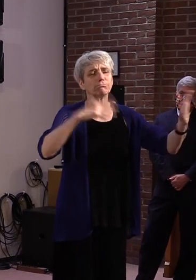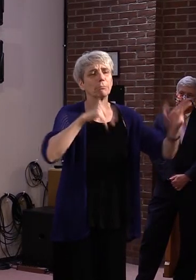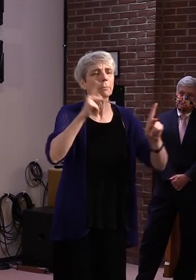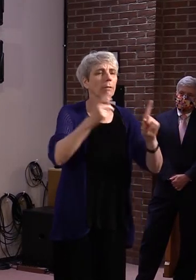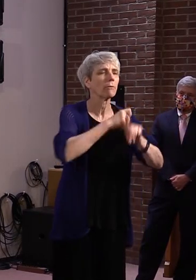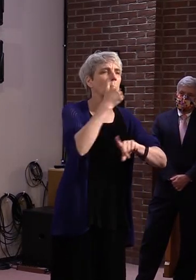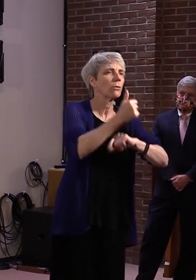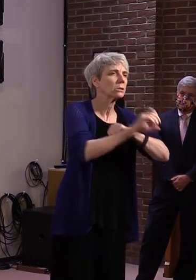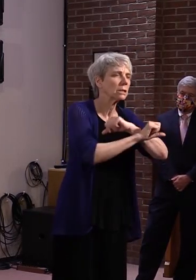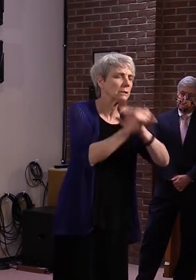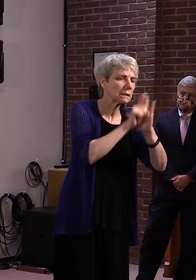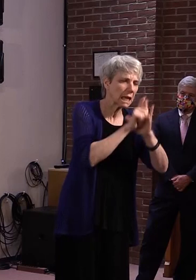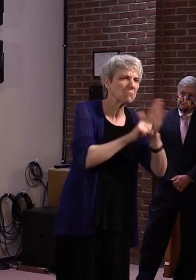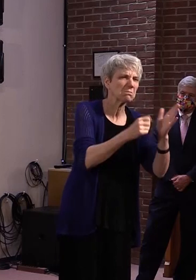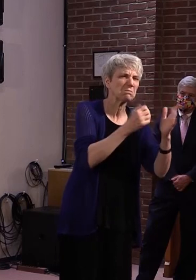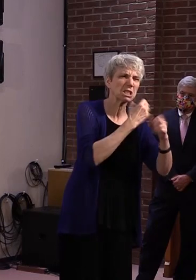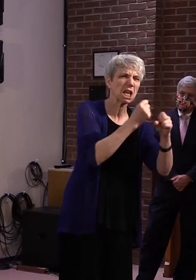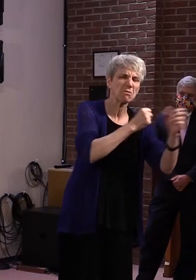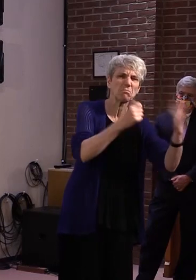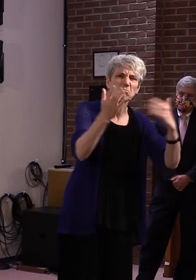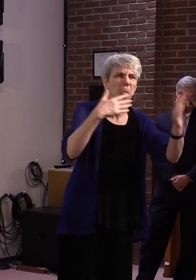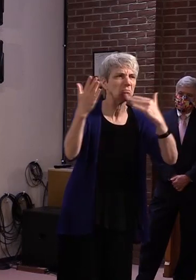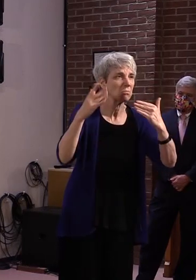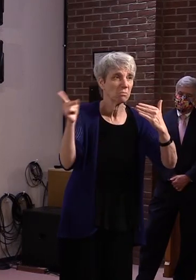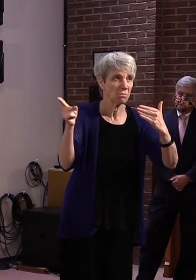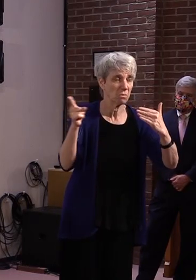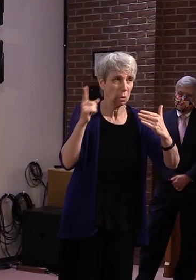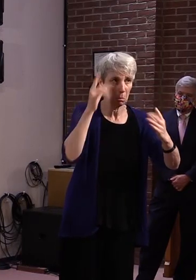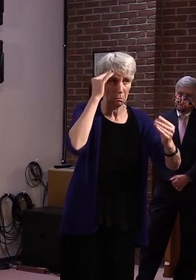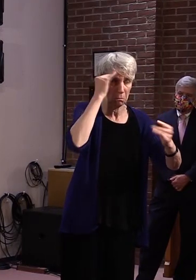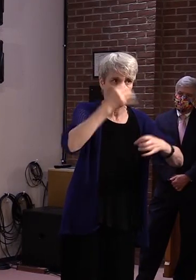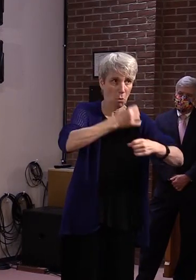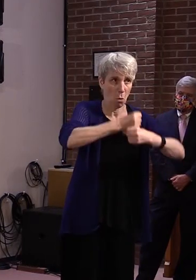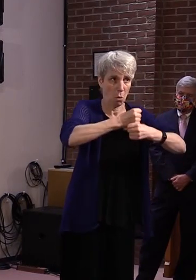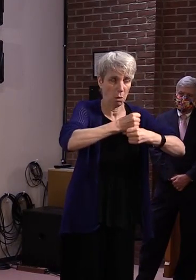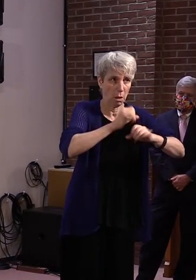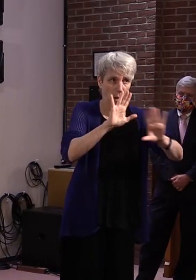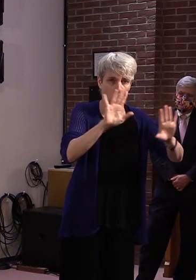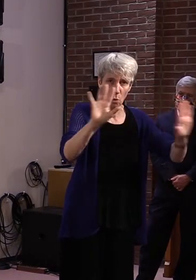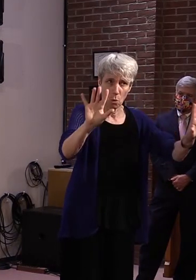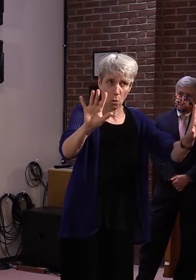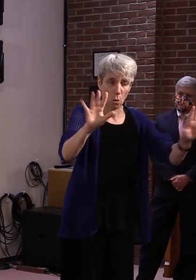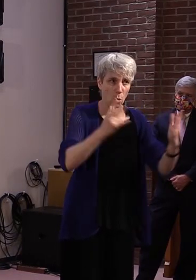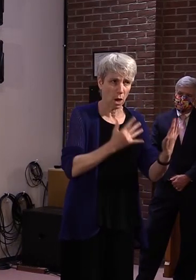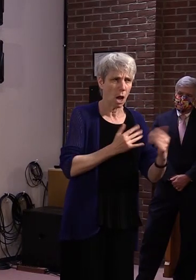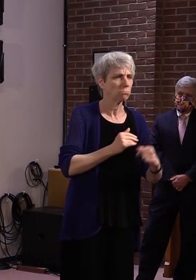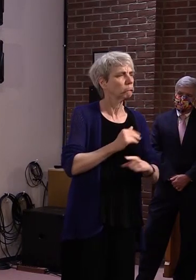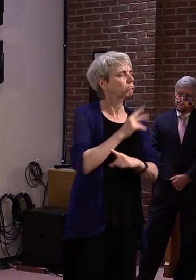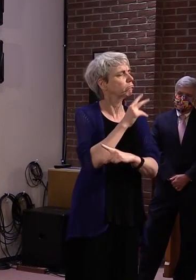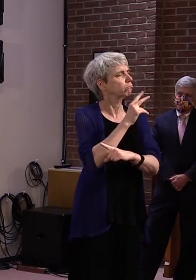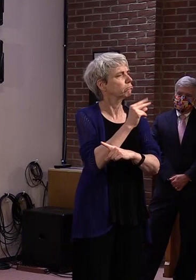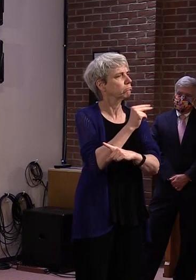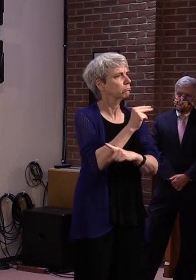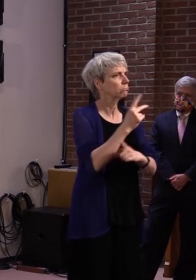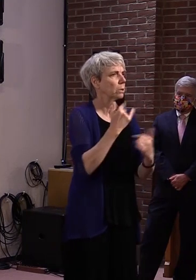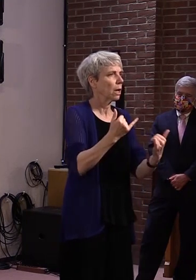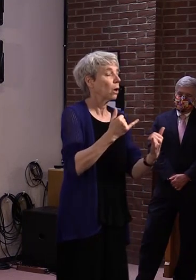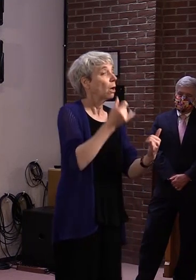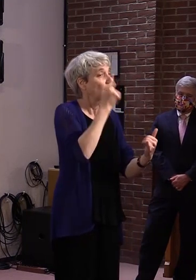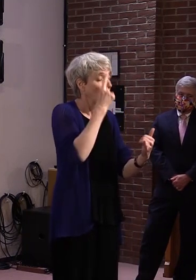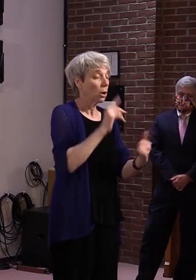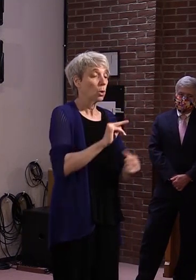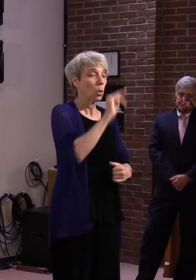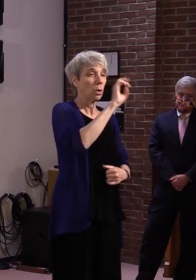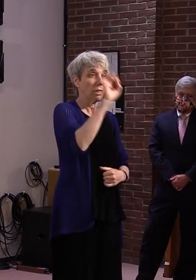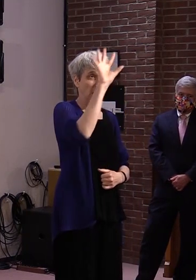-staters to come to Vermont? Not at this point in time, Brittany. The Northeast is looking much better.